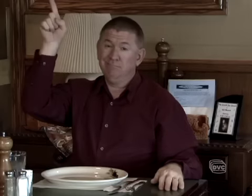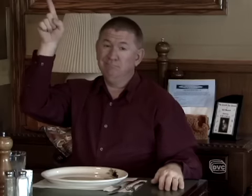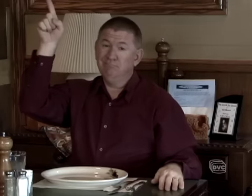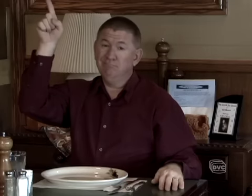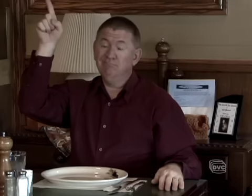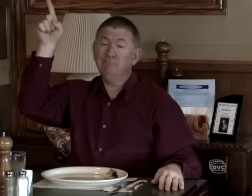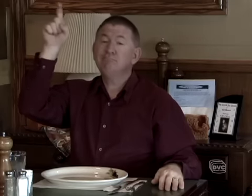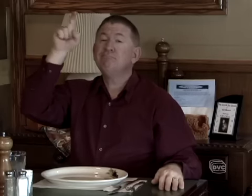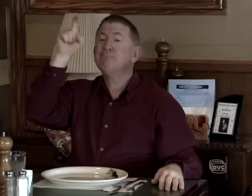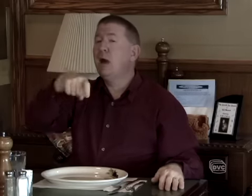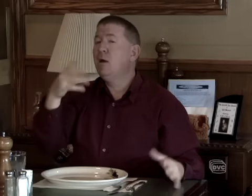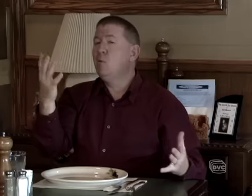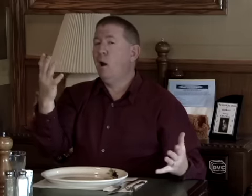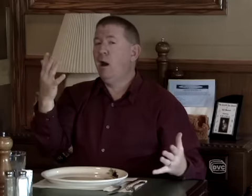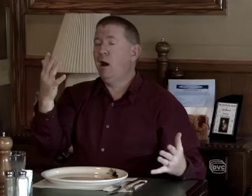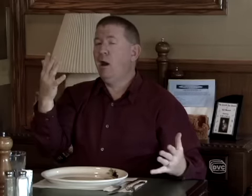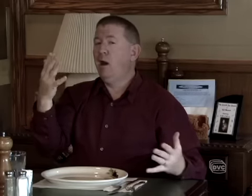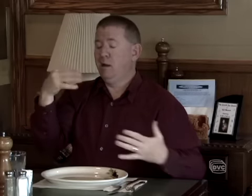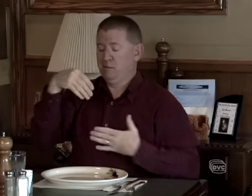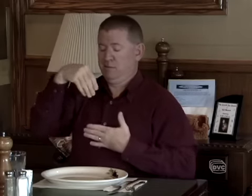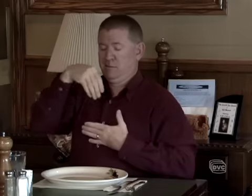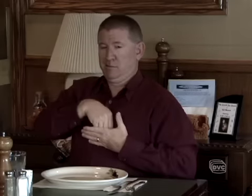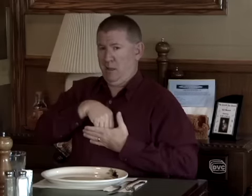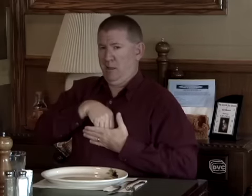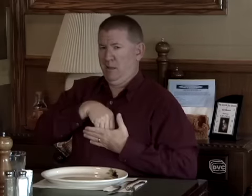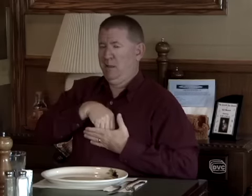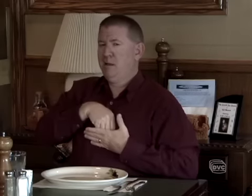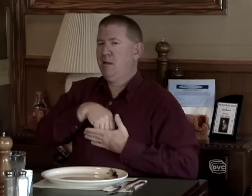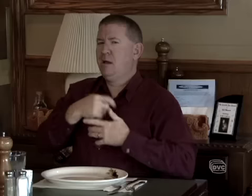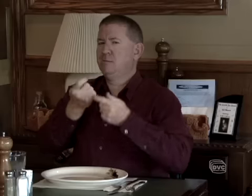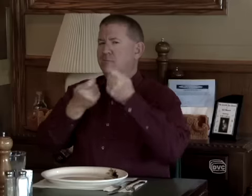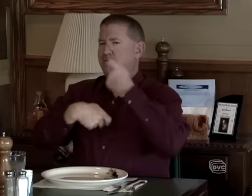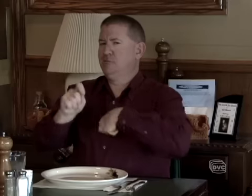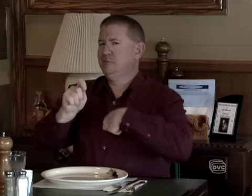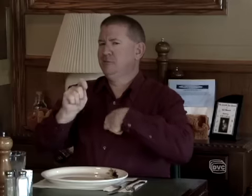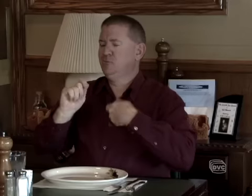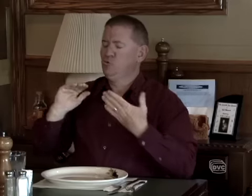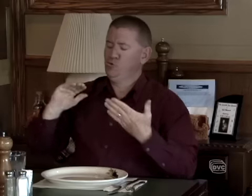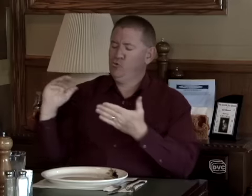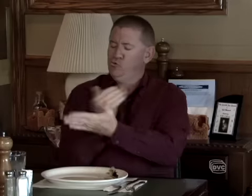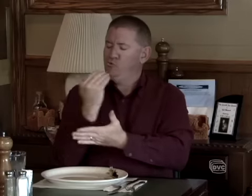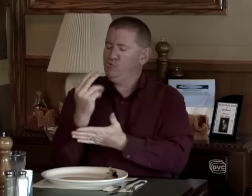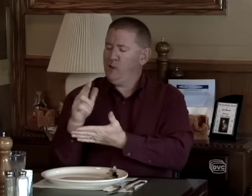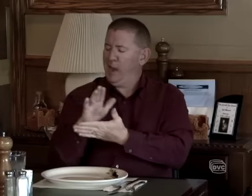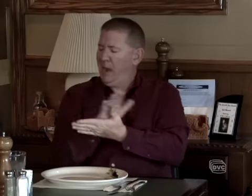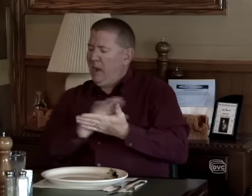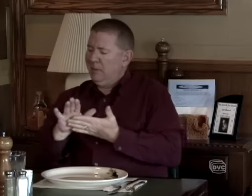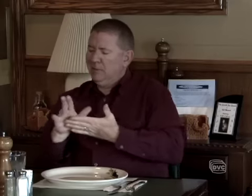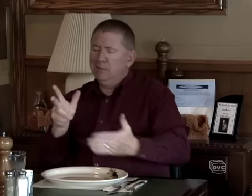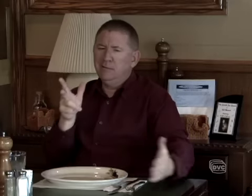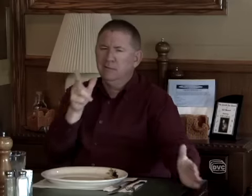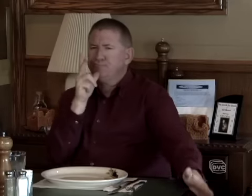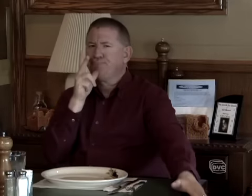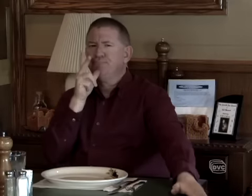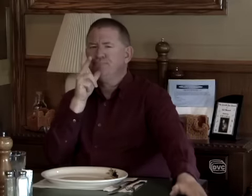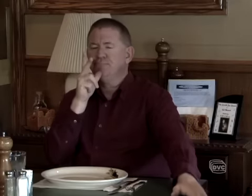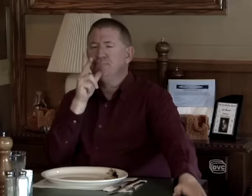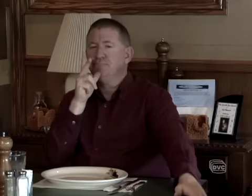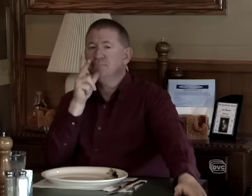Well, God knows that in your heart is dirty and you need to have a completely new heart.